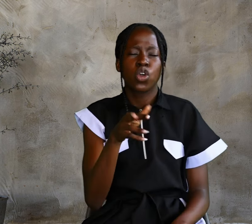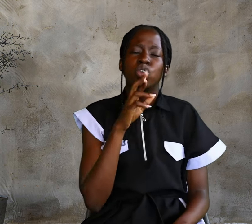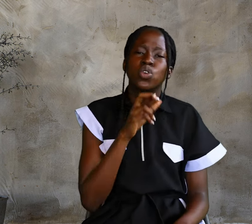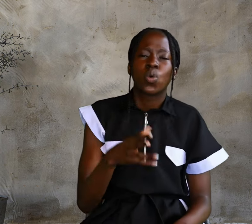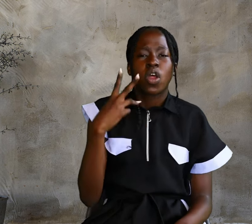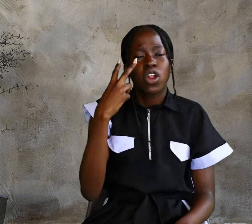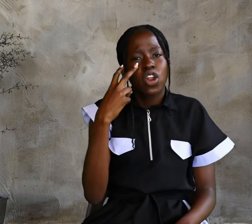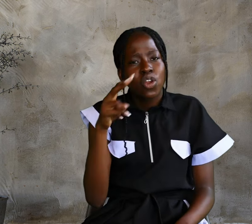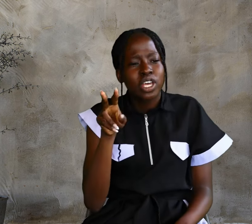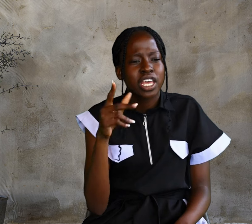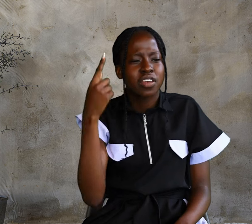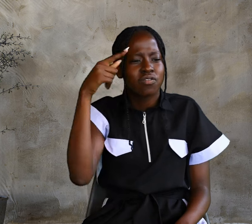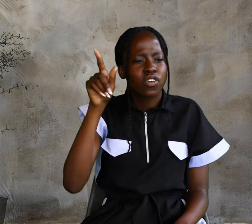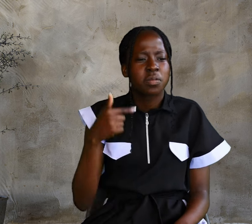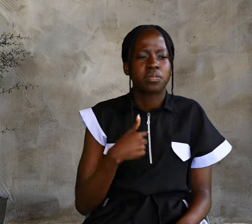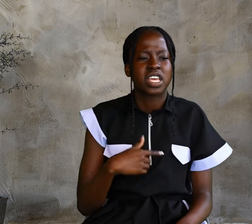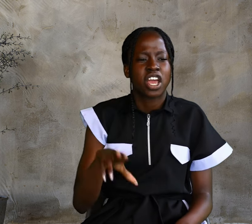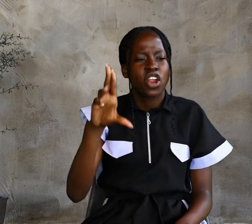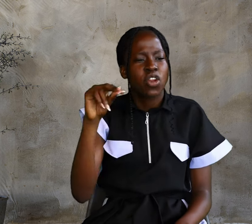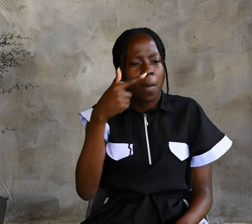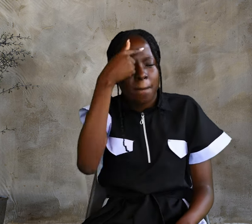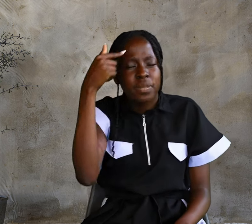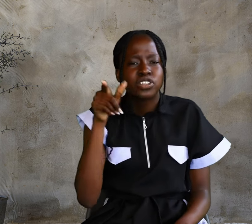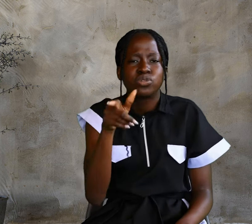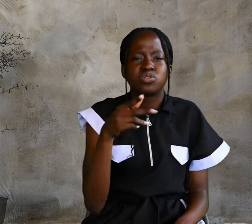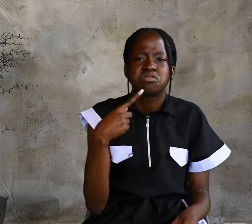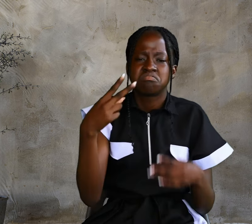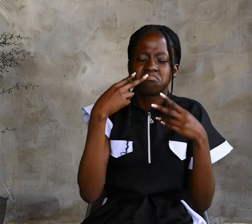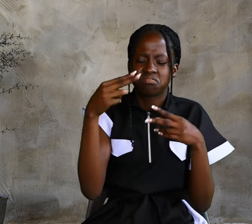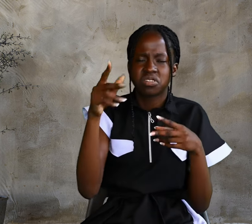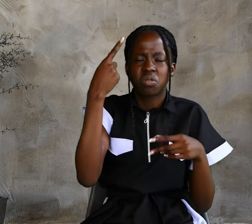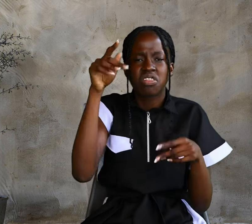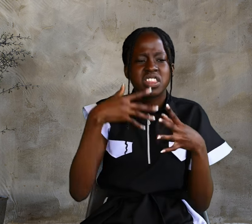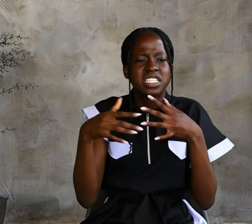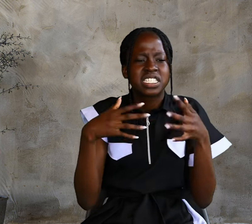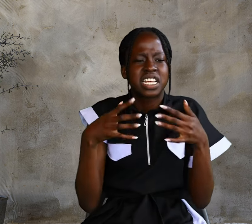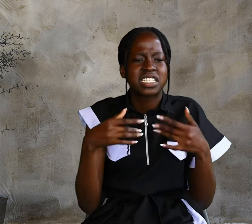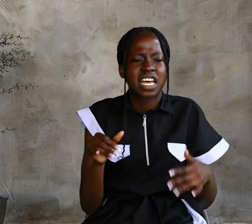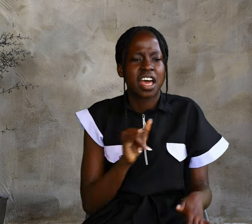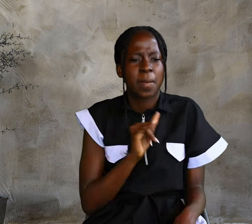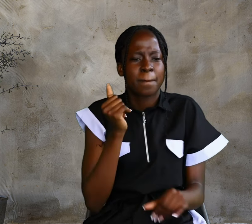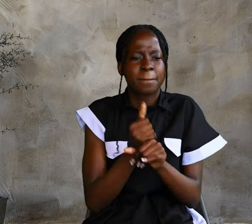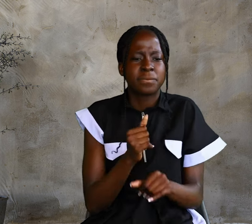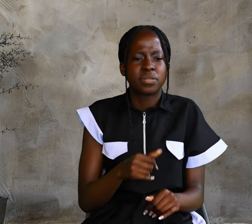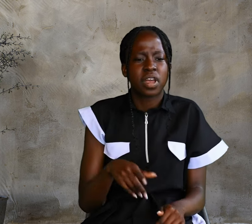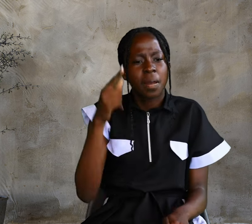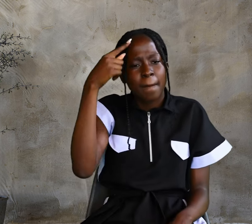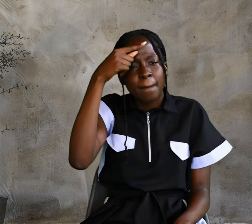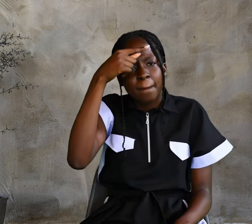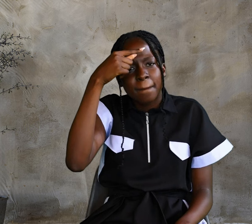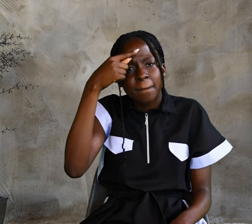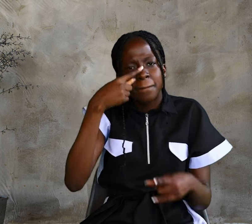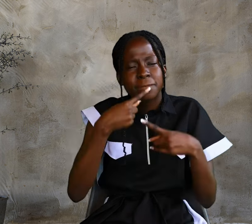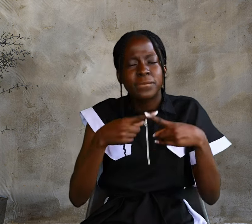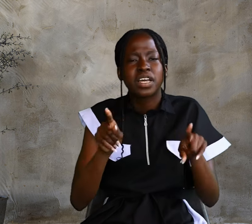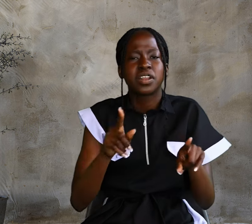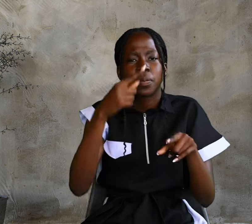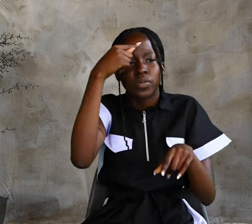you are looking for me, not because you saw the signs I performed, but because you ate the loaves and had your